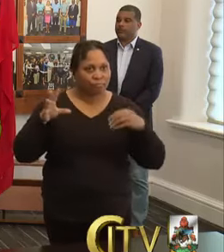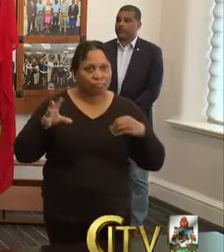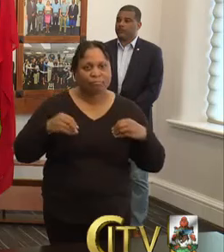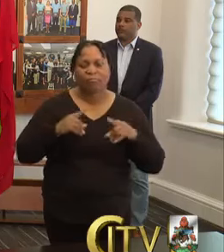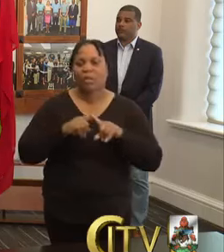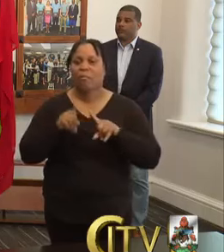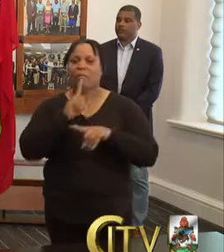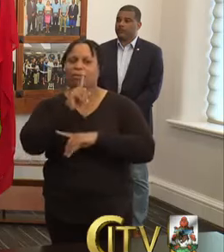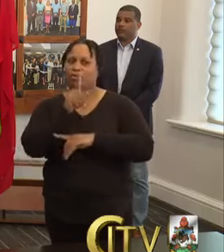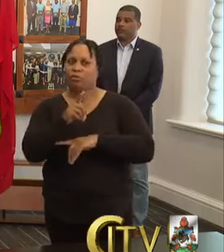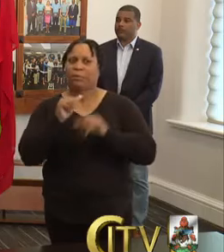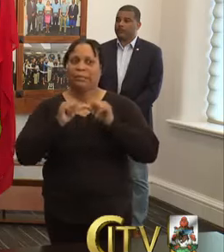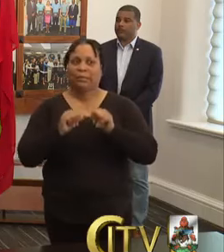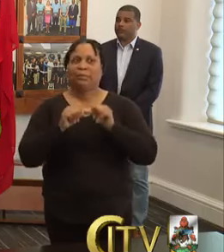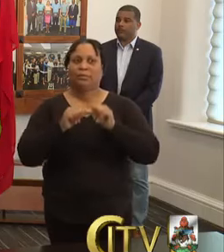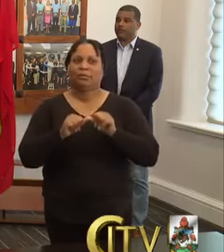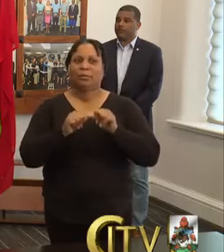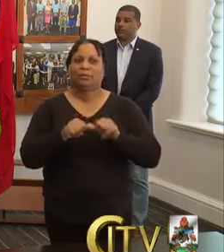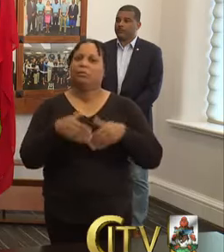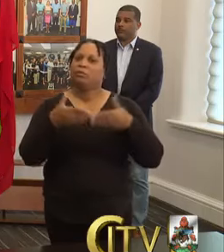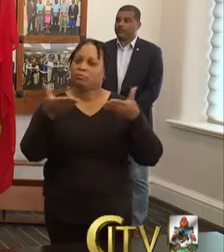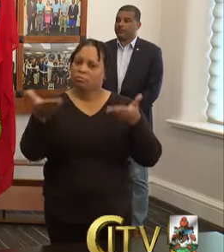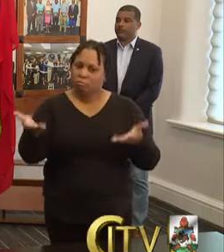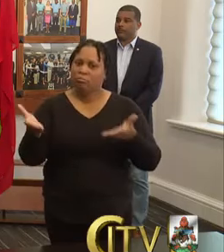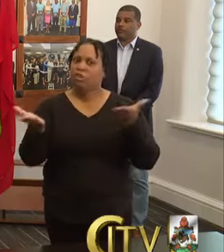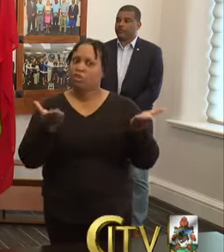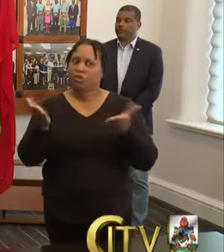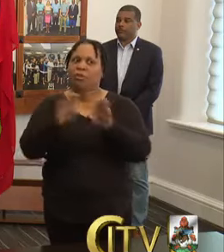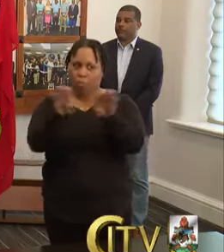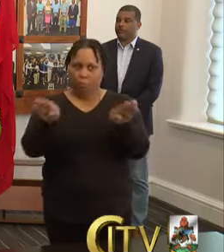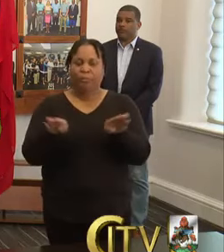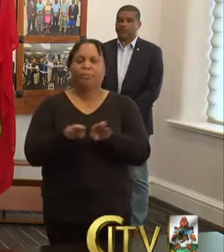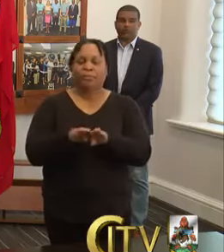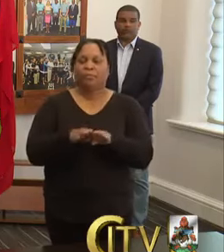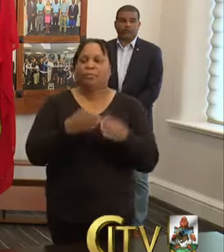we have to make sure we continue delivering for the people of Bermuda. Thank you.